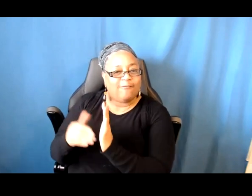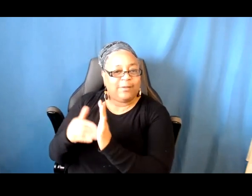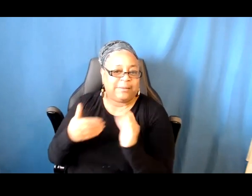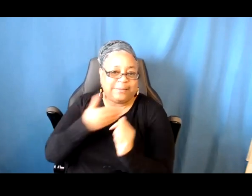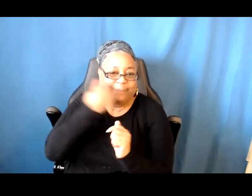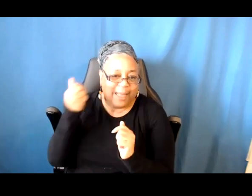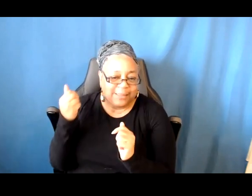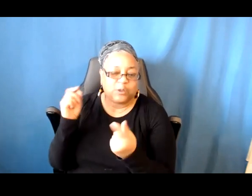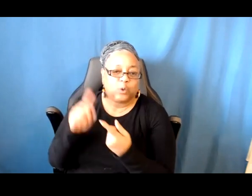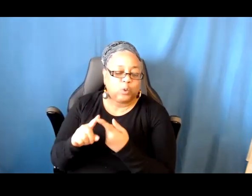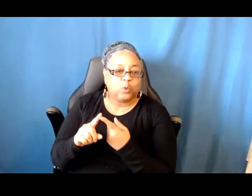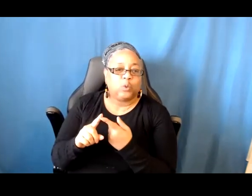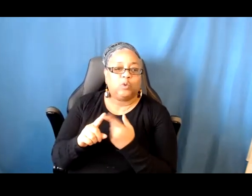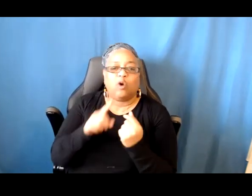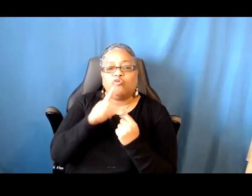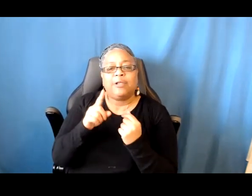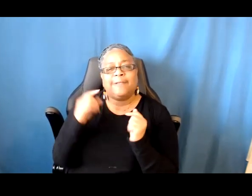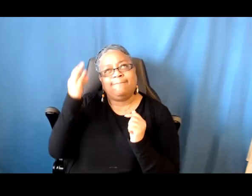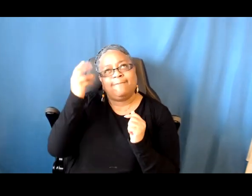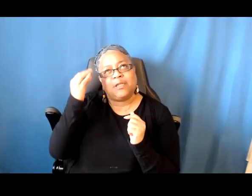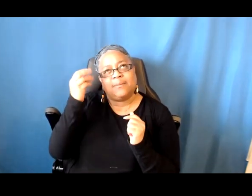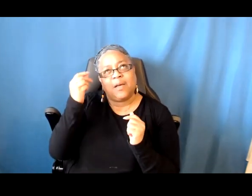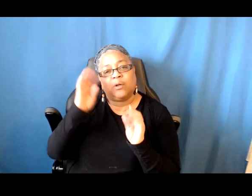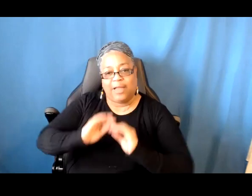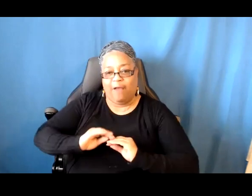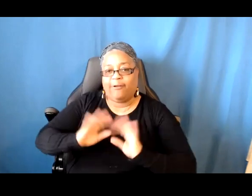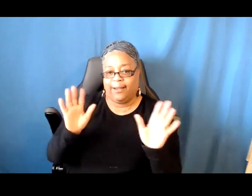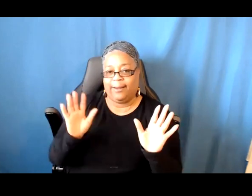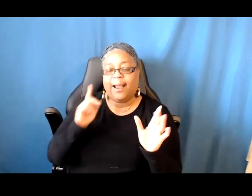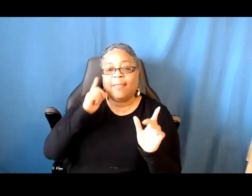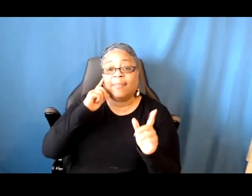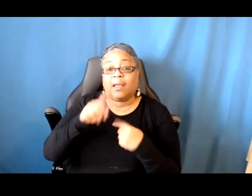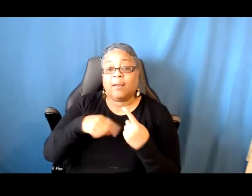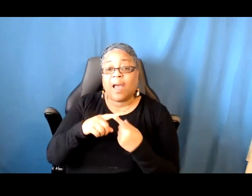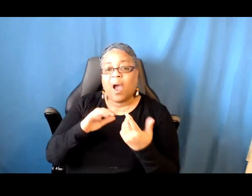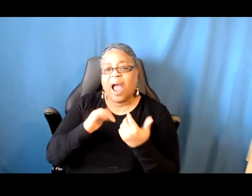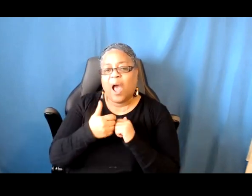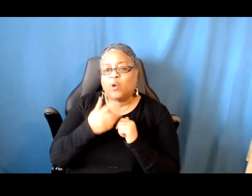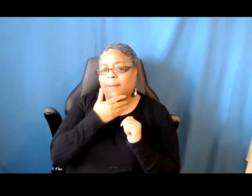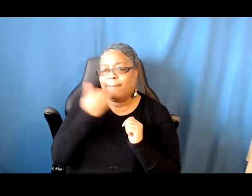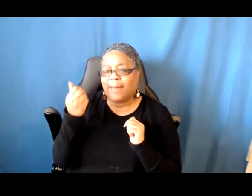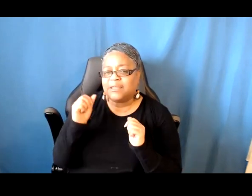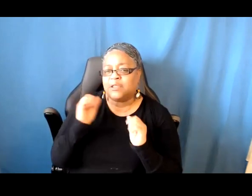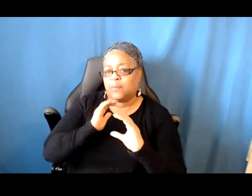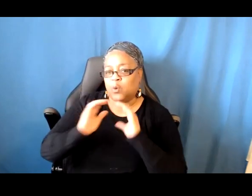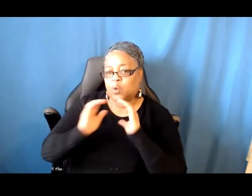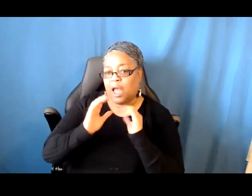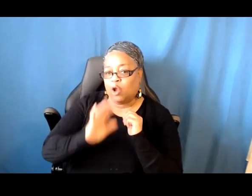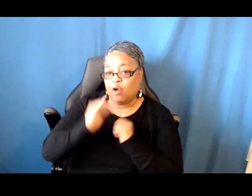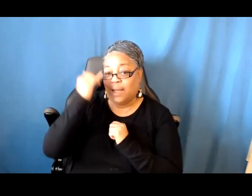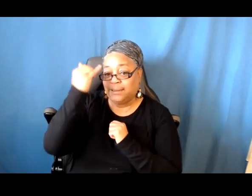really think about clarity and really think about how you can best communicate your idea